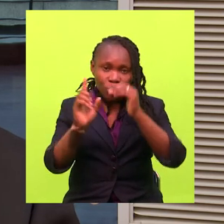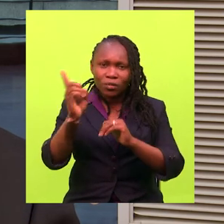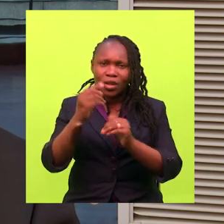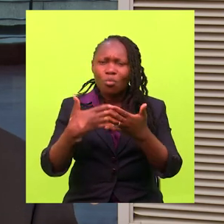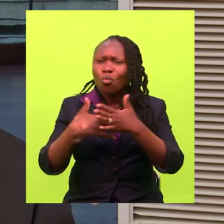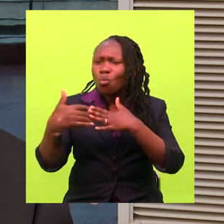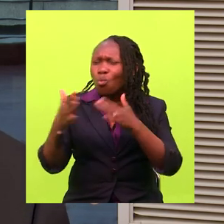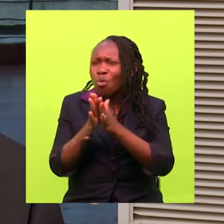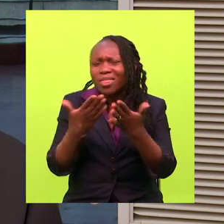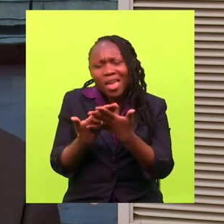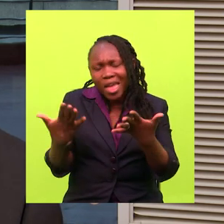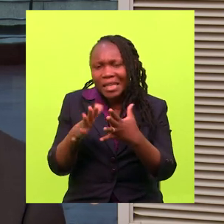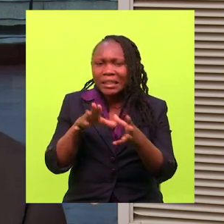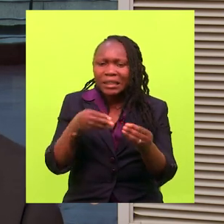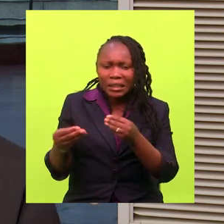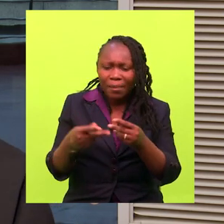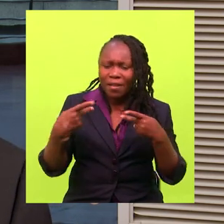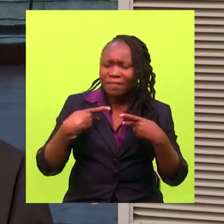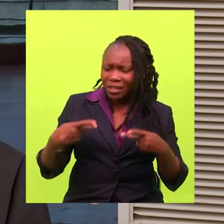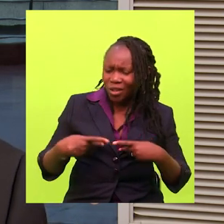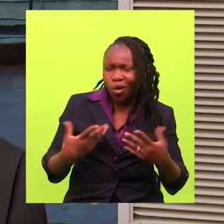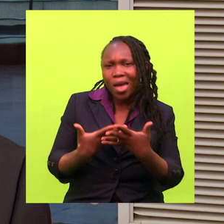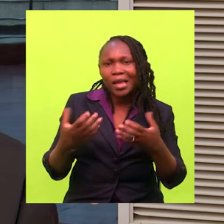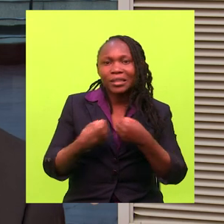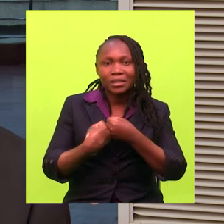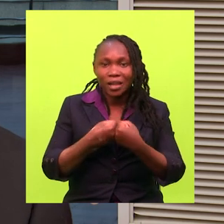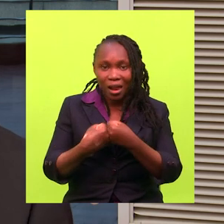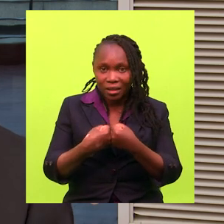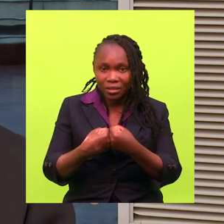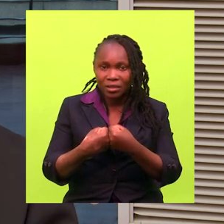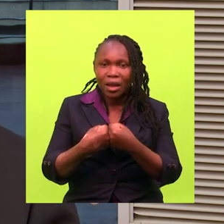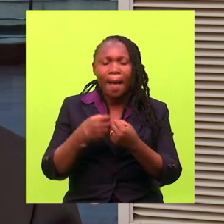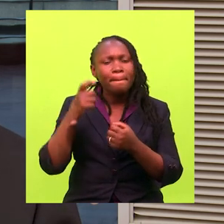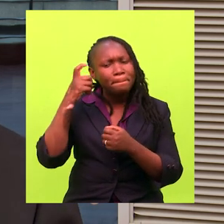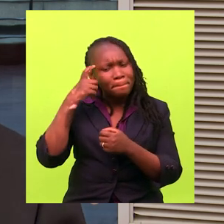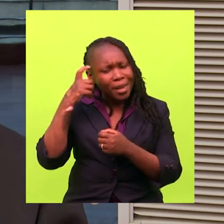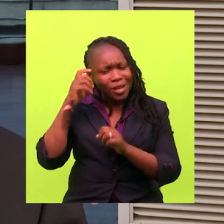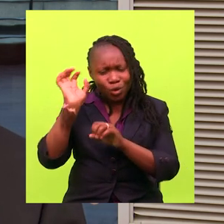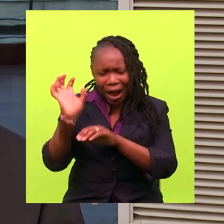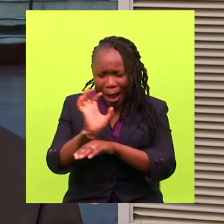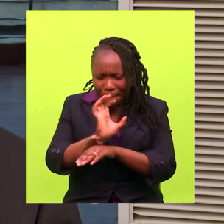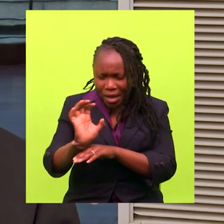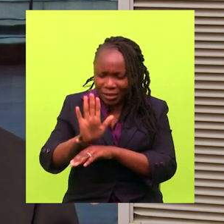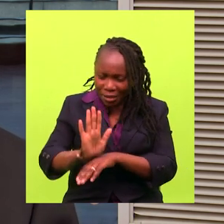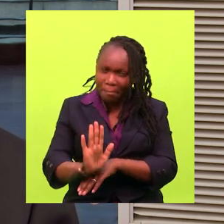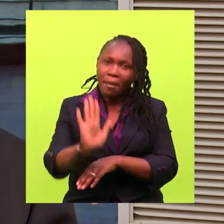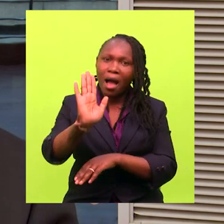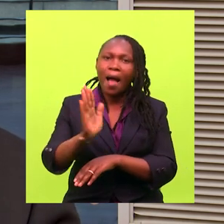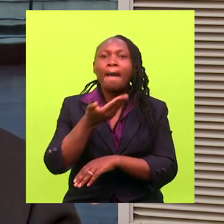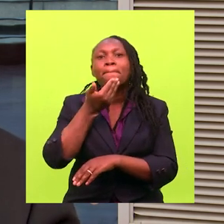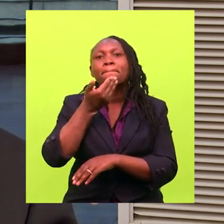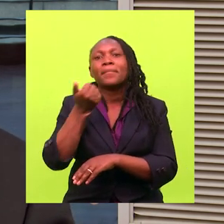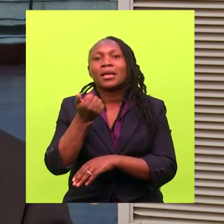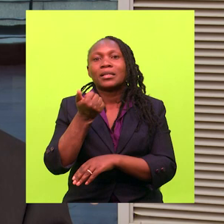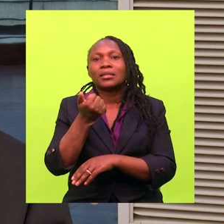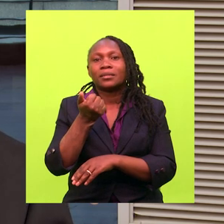Nairobi, whatever form of disability or physical or challenges that they have, their mental capabilities is